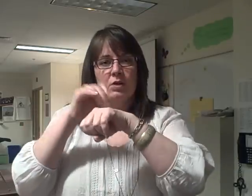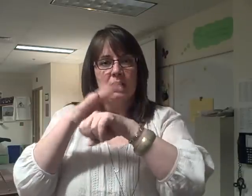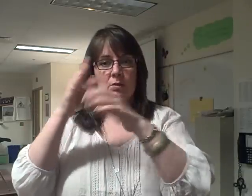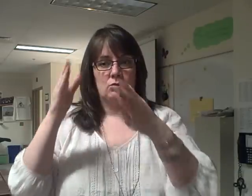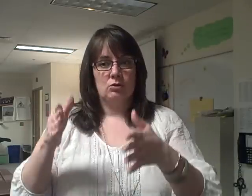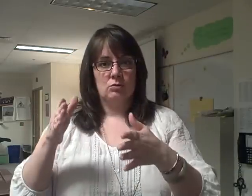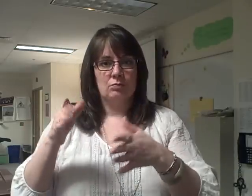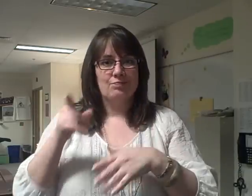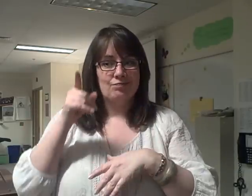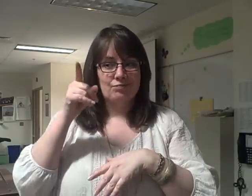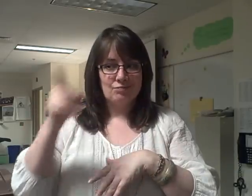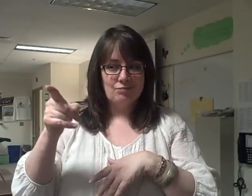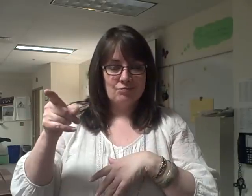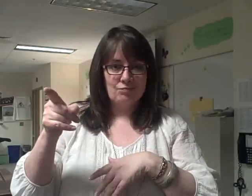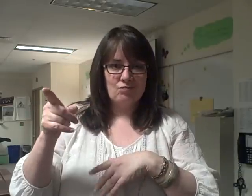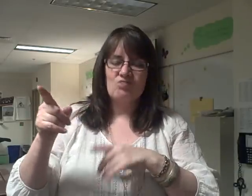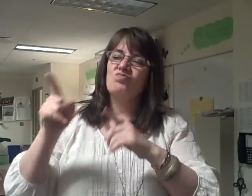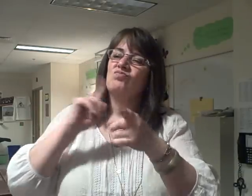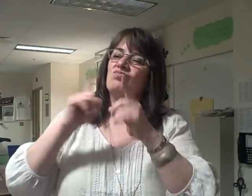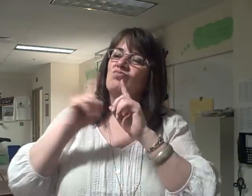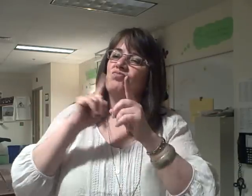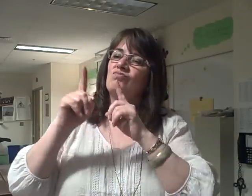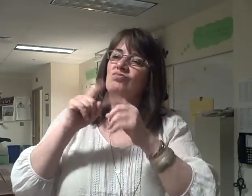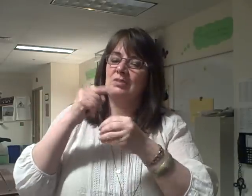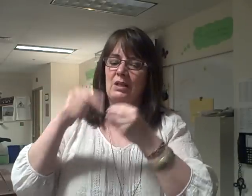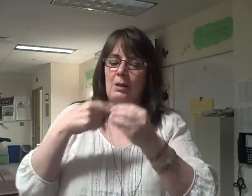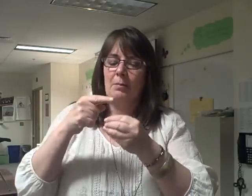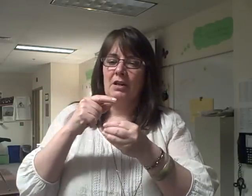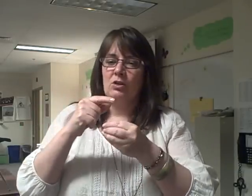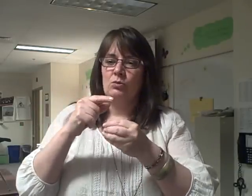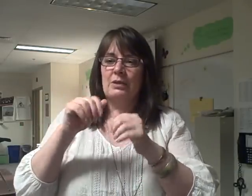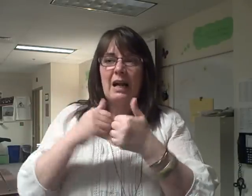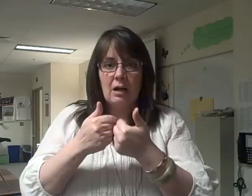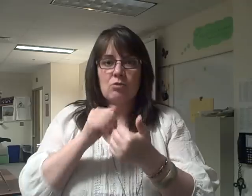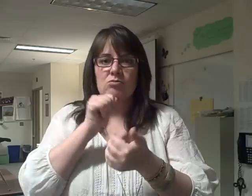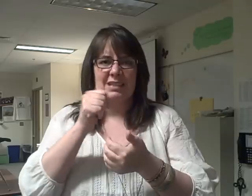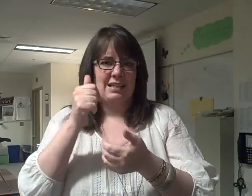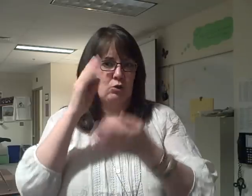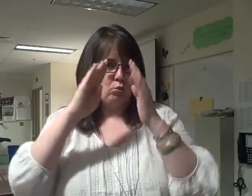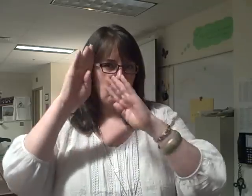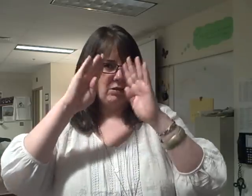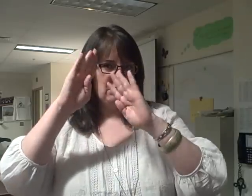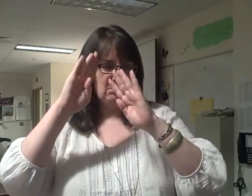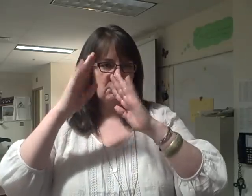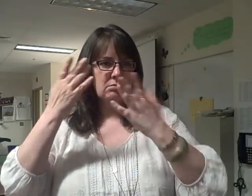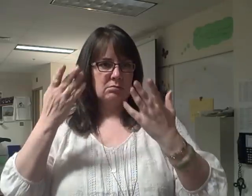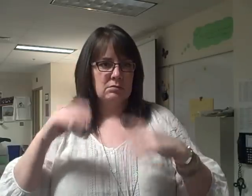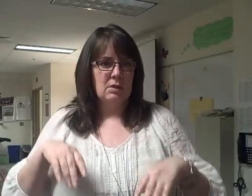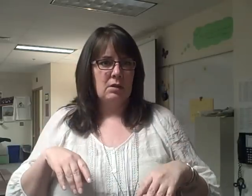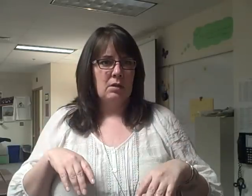What does it matter? I can't do this I it do Do